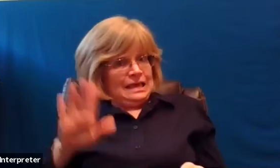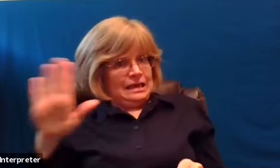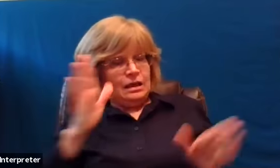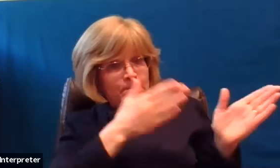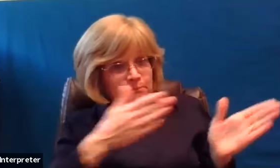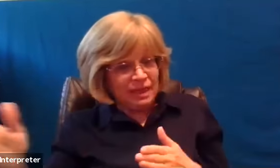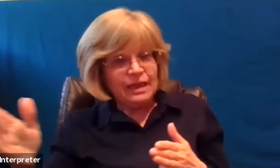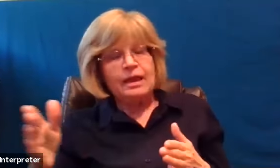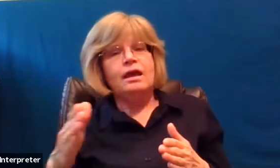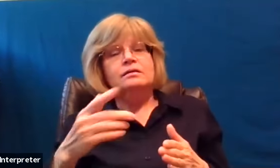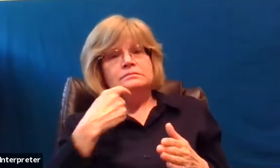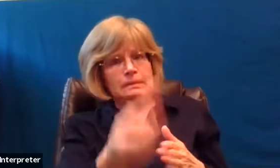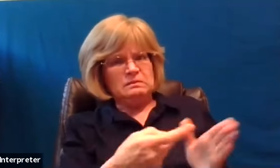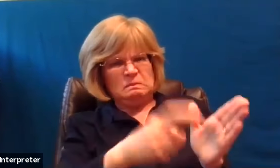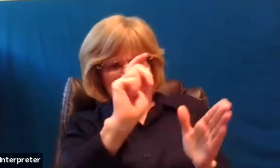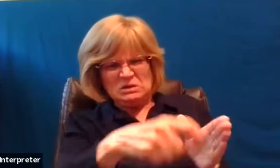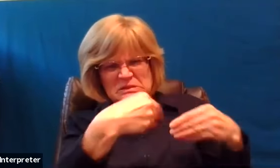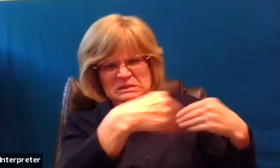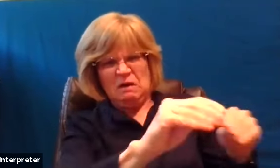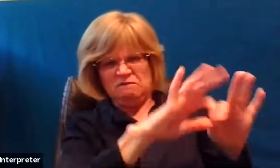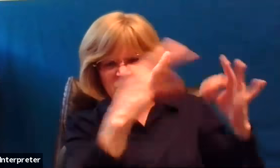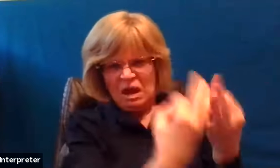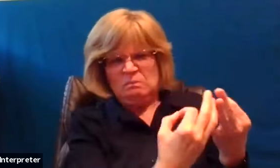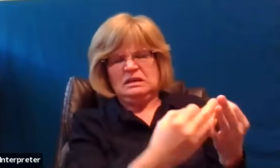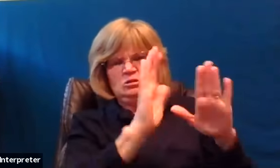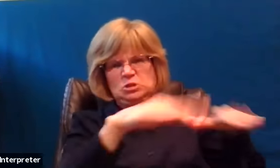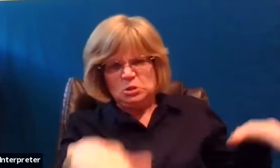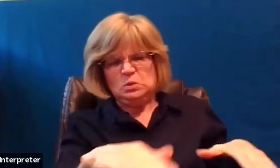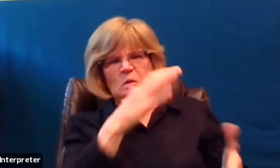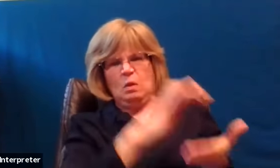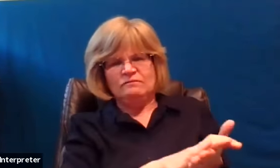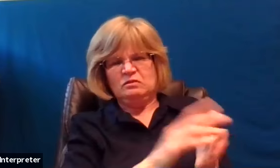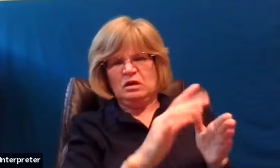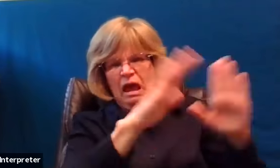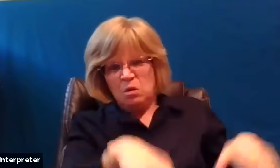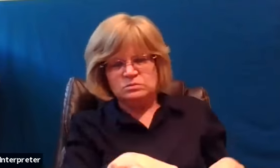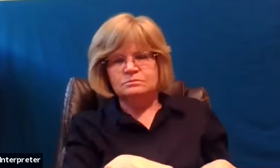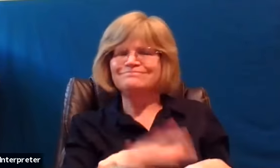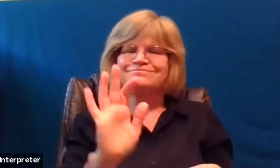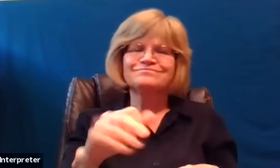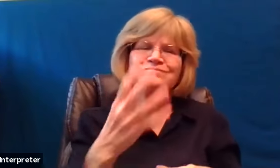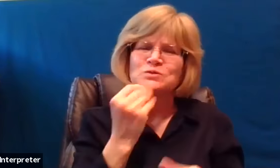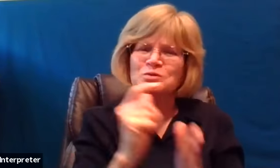wife and the kids and all of the possessions that was actually illegal according to jewish law